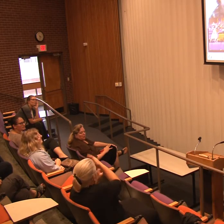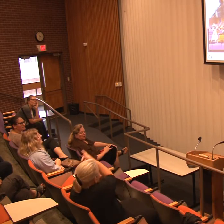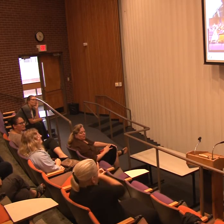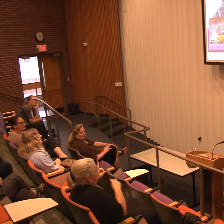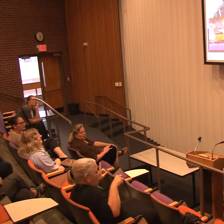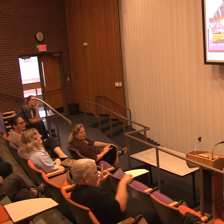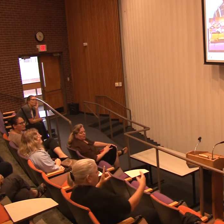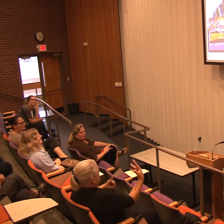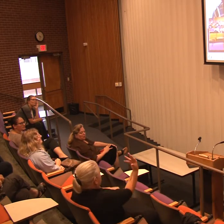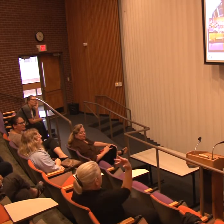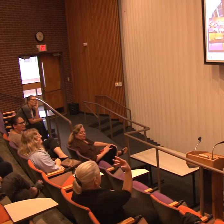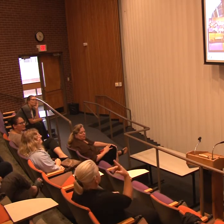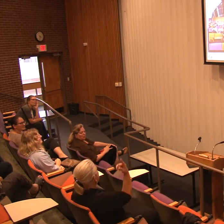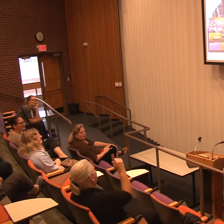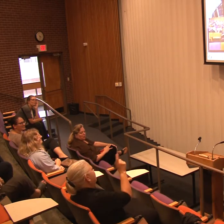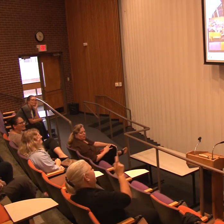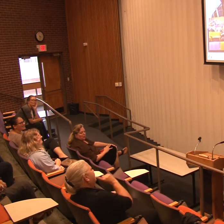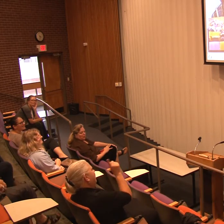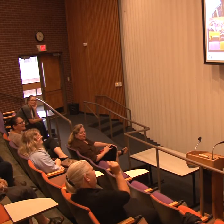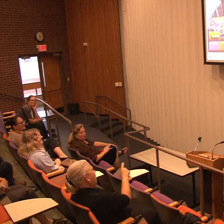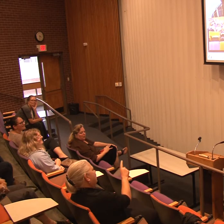Someone must have questions.